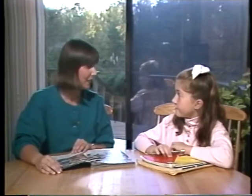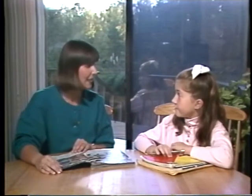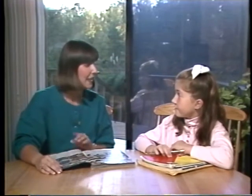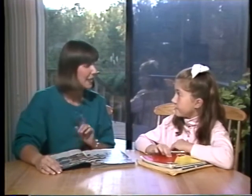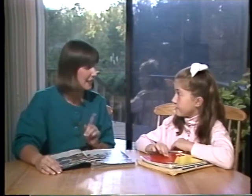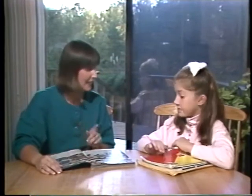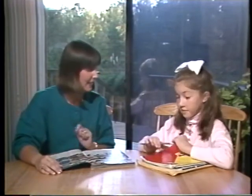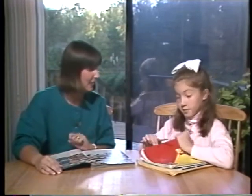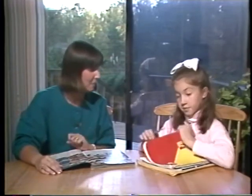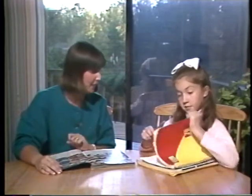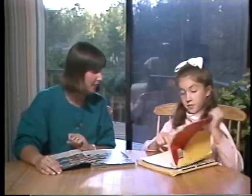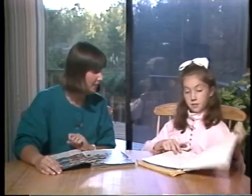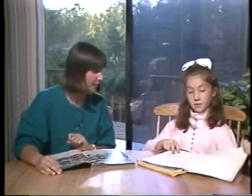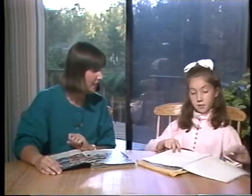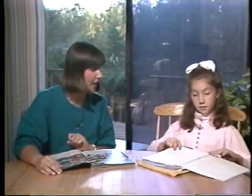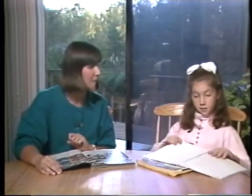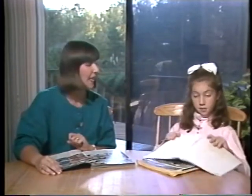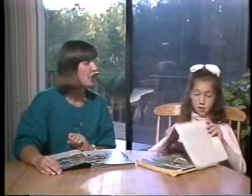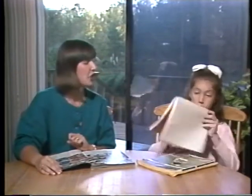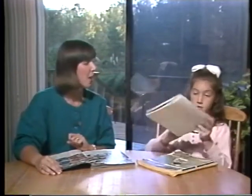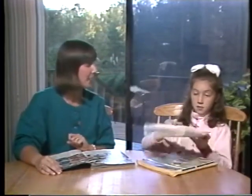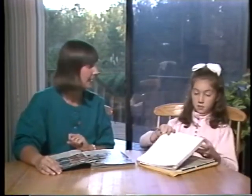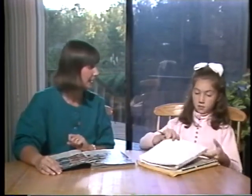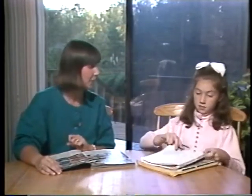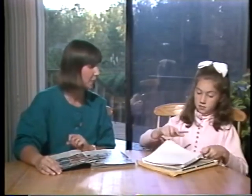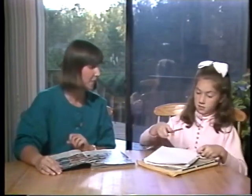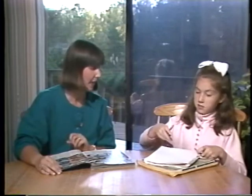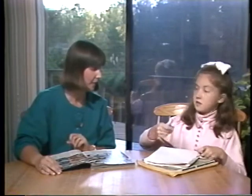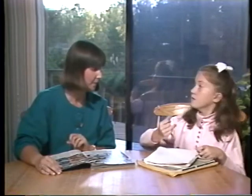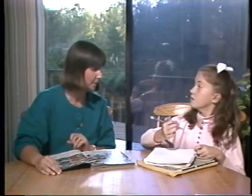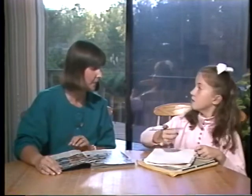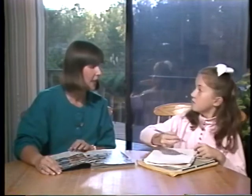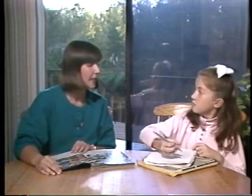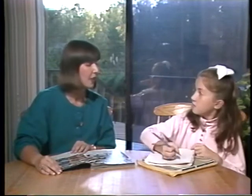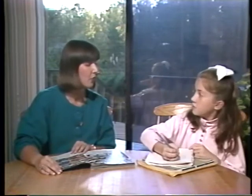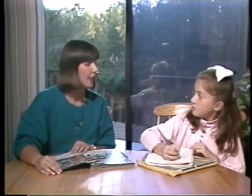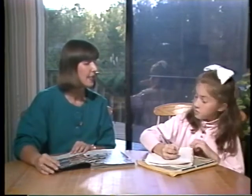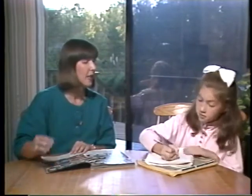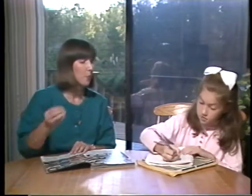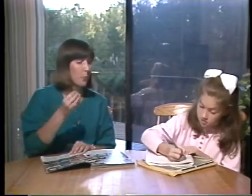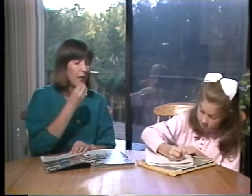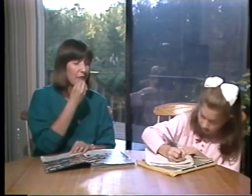Let's list the meals and make a shopping list from that. Now write down breakfast,